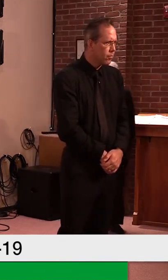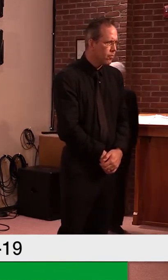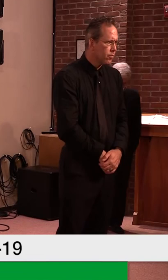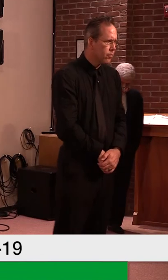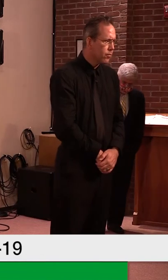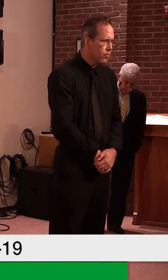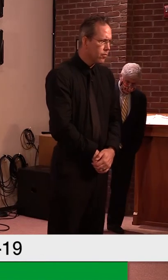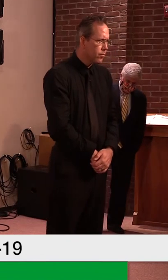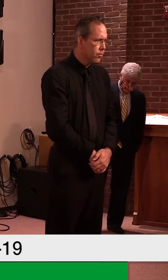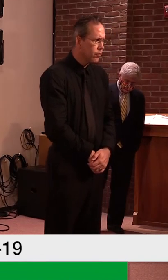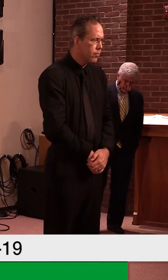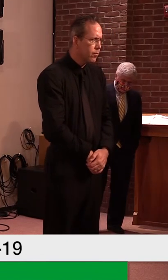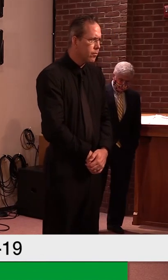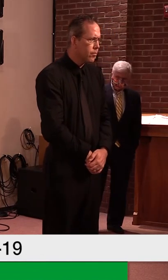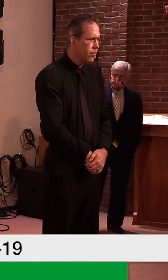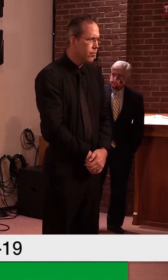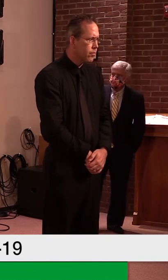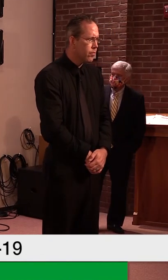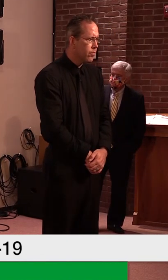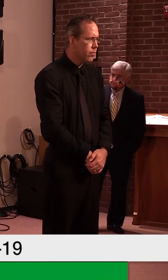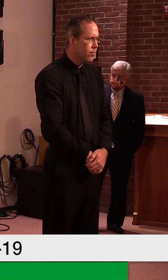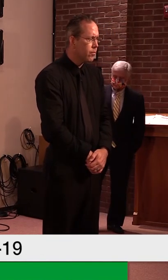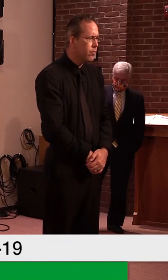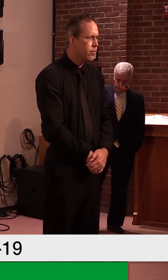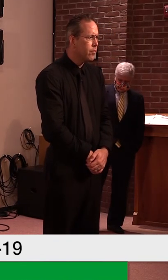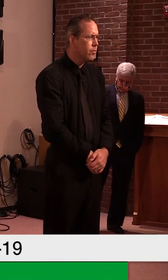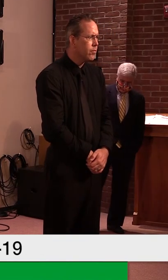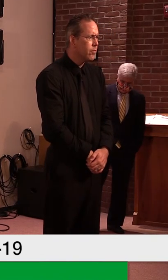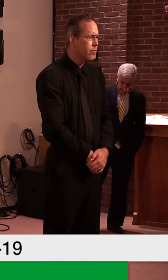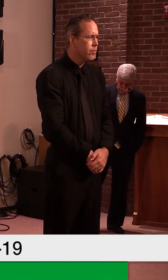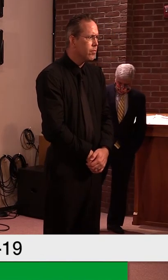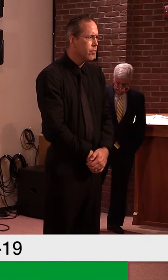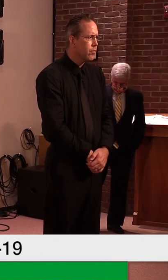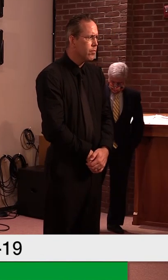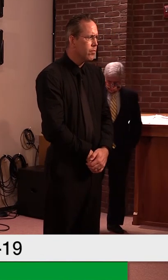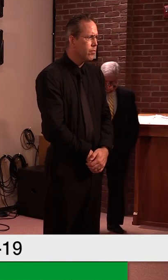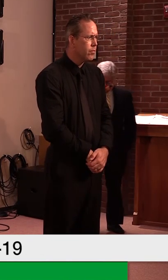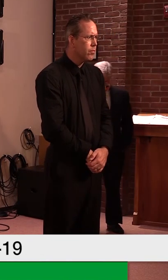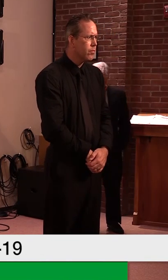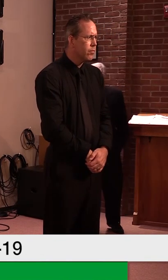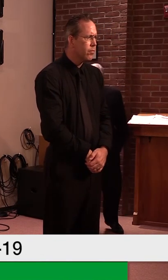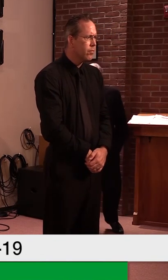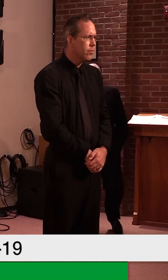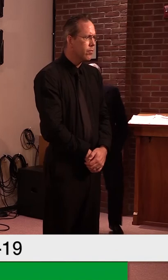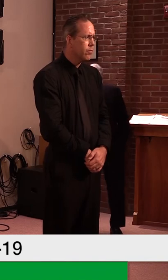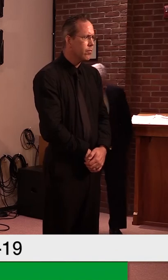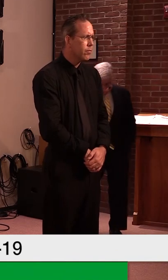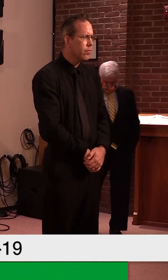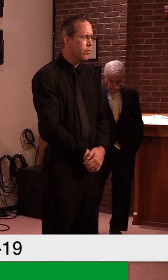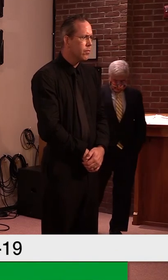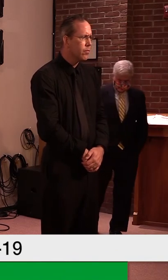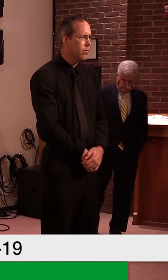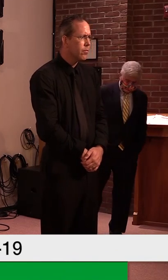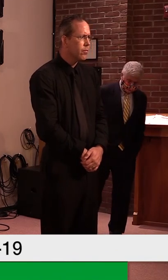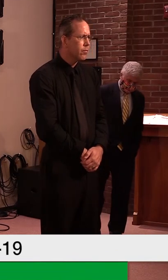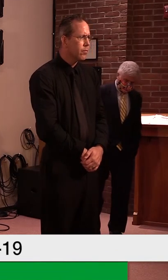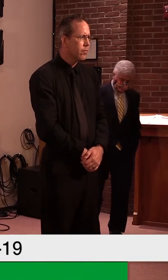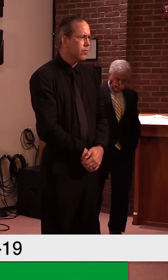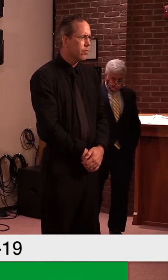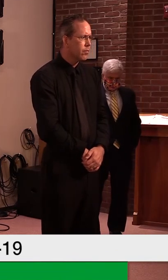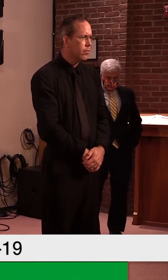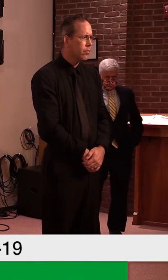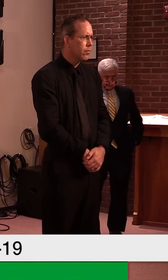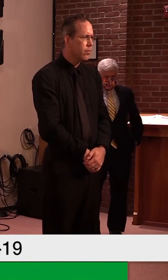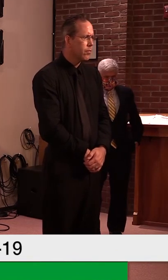COVID if they go back to school and is planning to, um, homeschool the